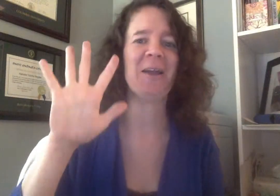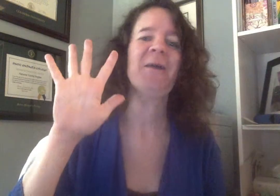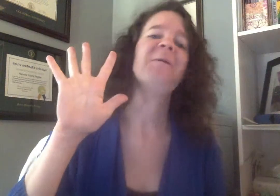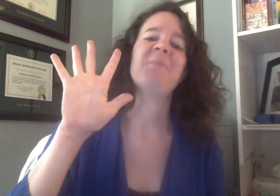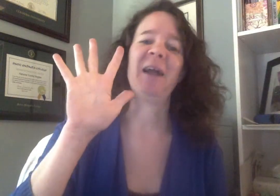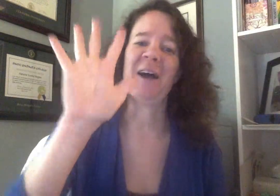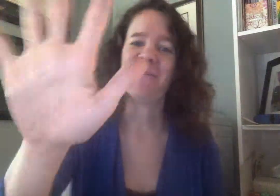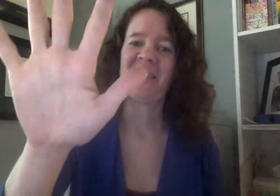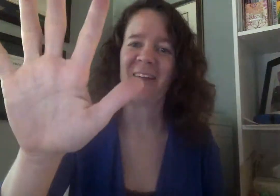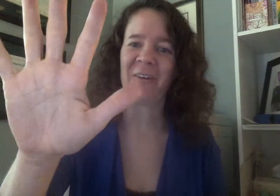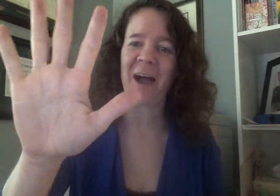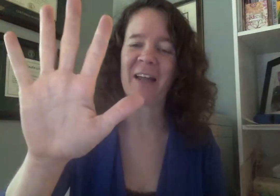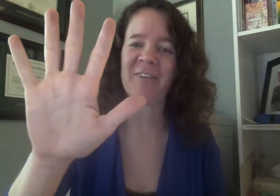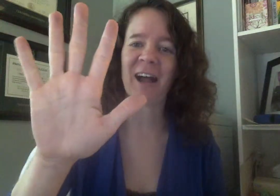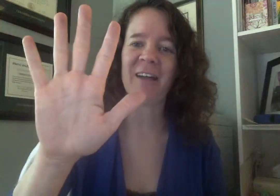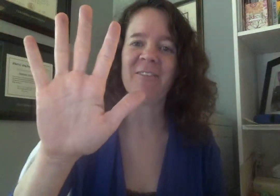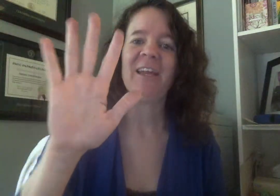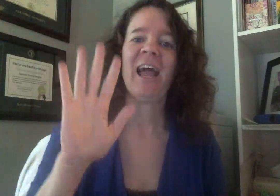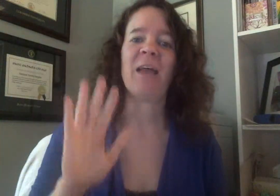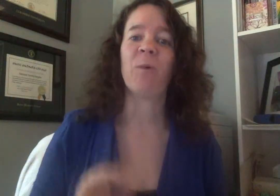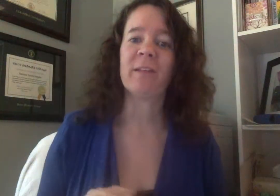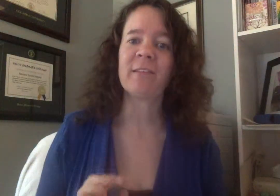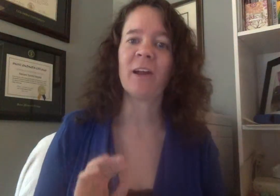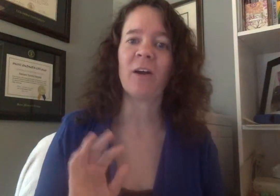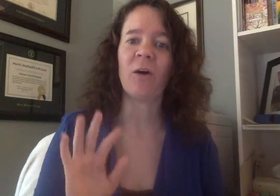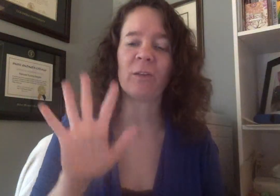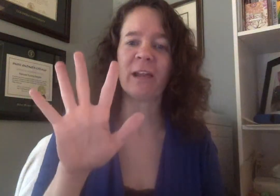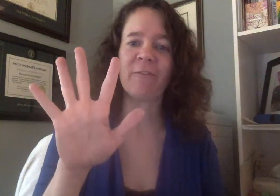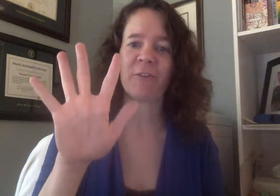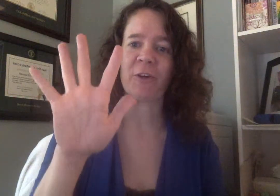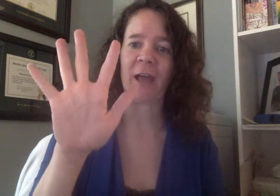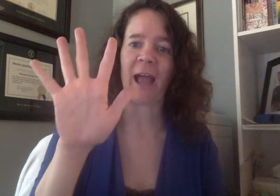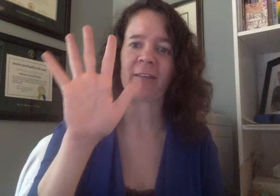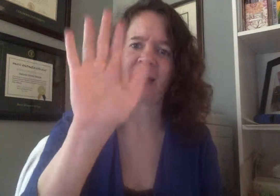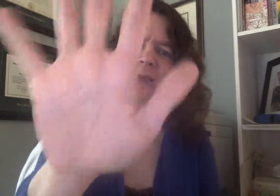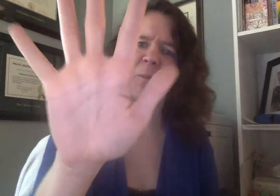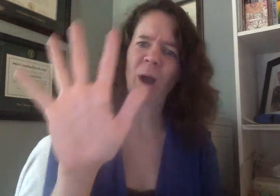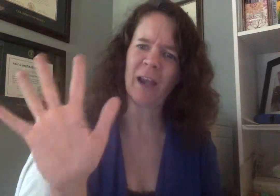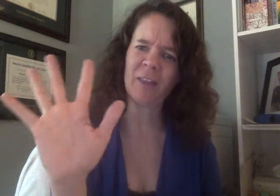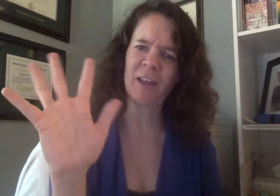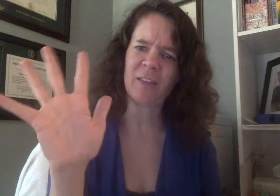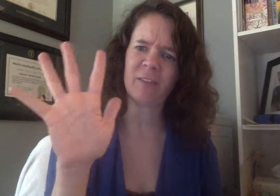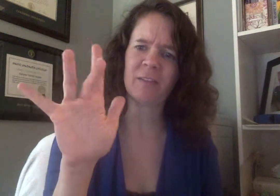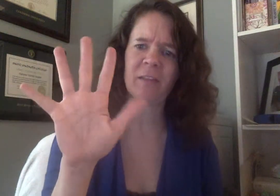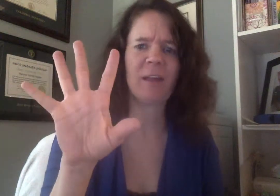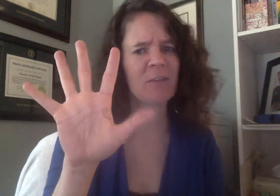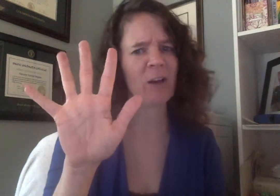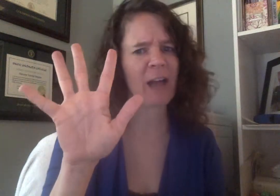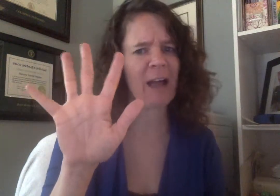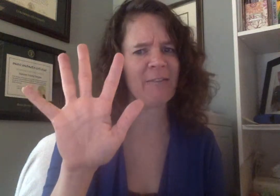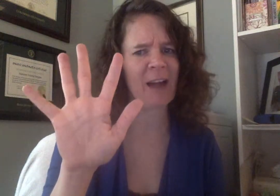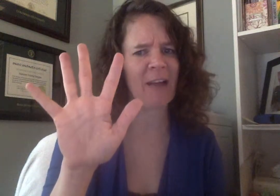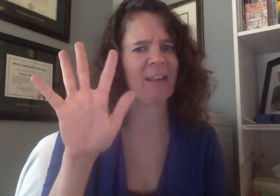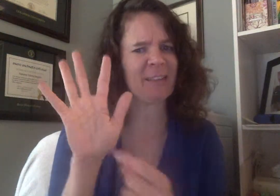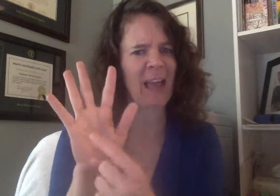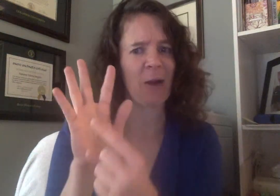but they'll know a high five and once they're old enough for you to ask like why do you think it's called a high five let's count